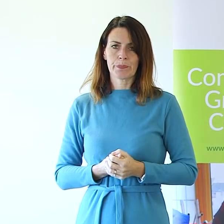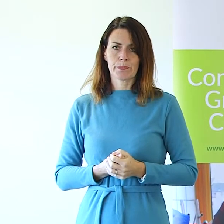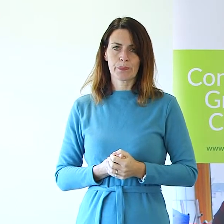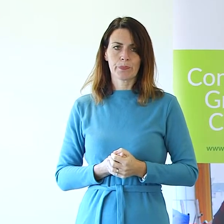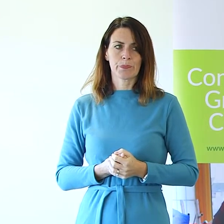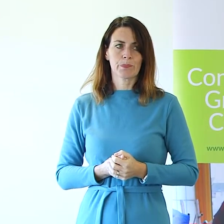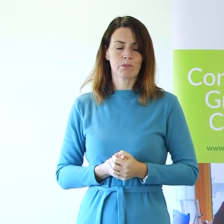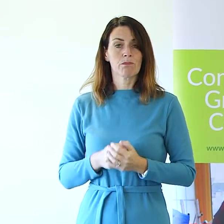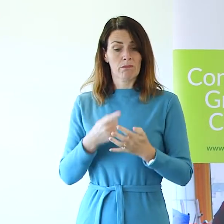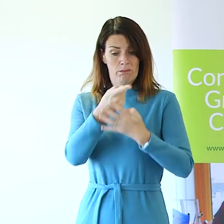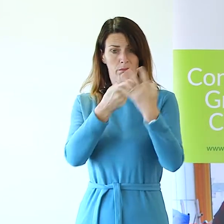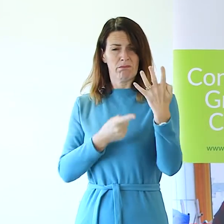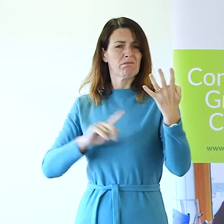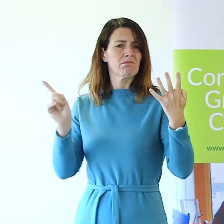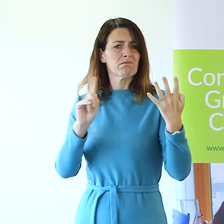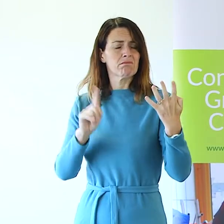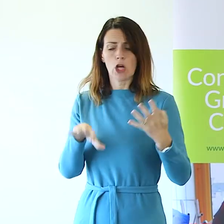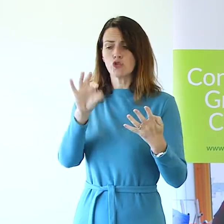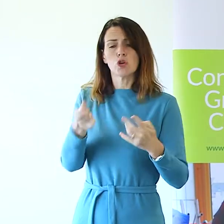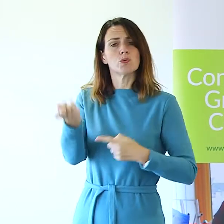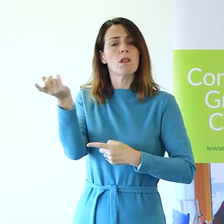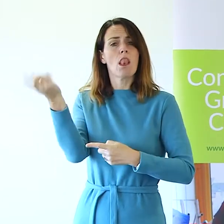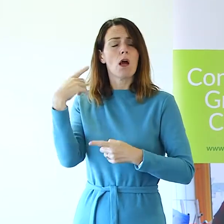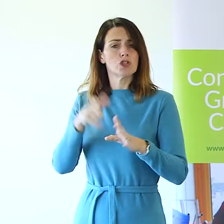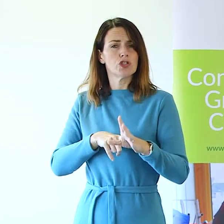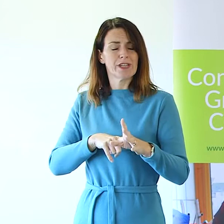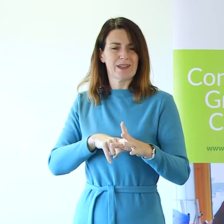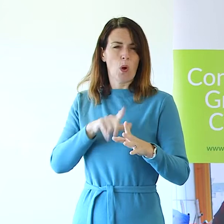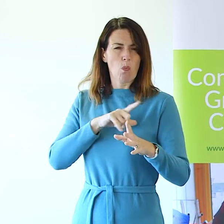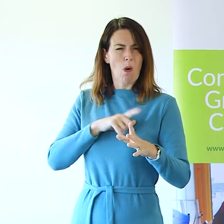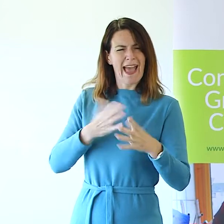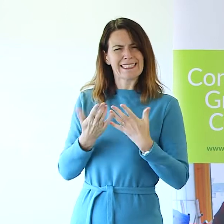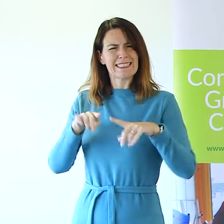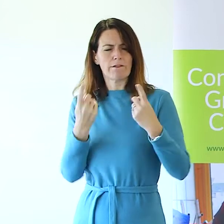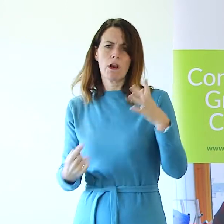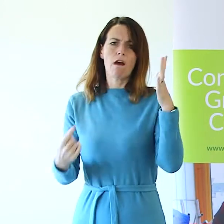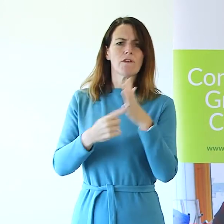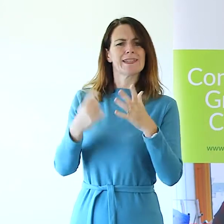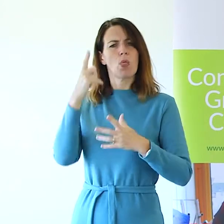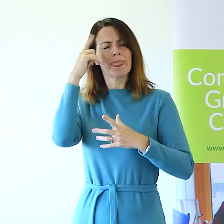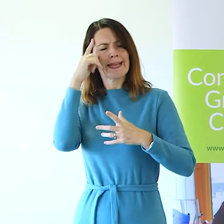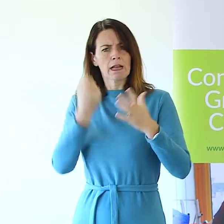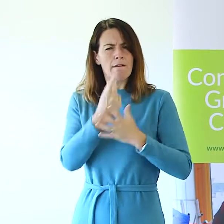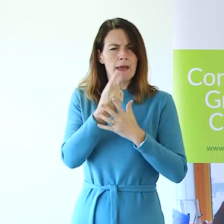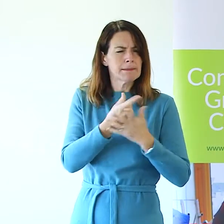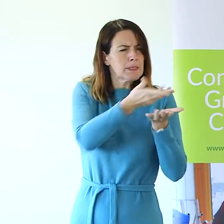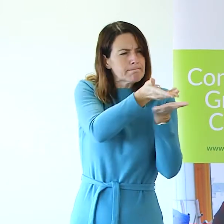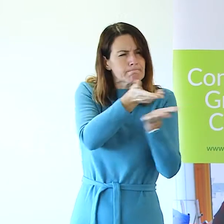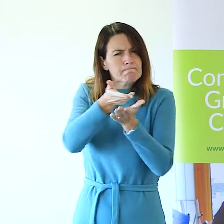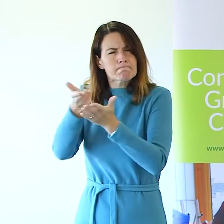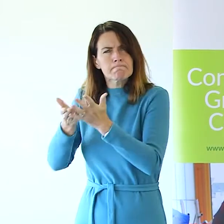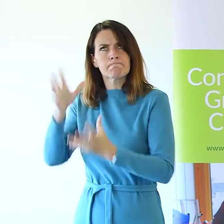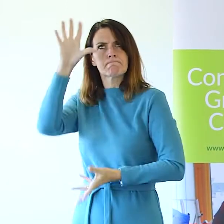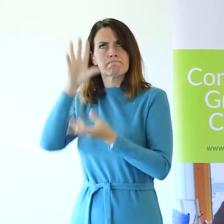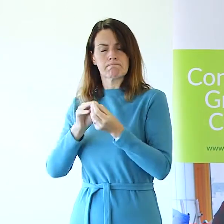These themes were chosen last year following several vital thinking events and so that was before